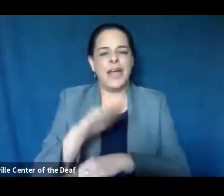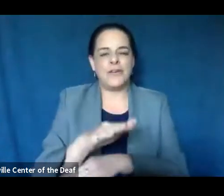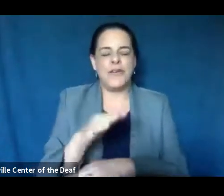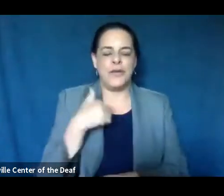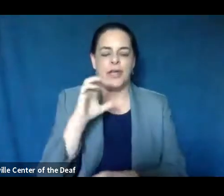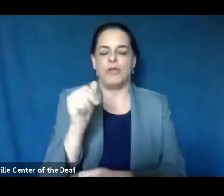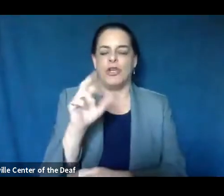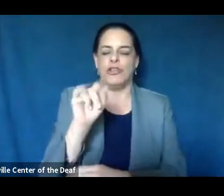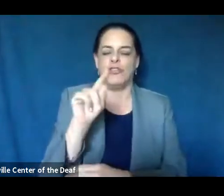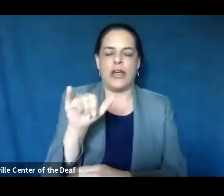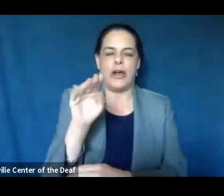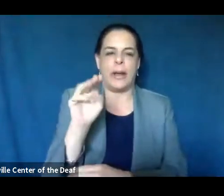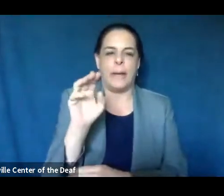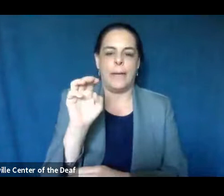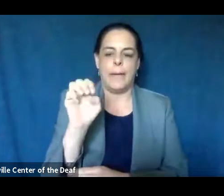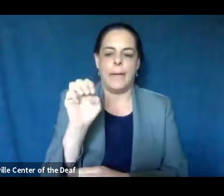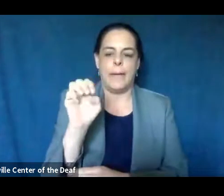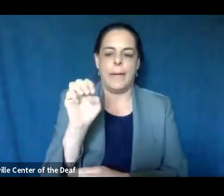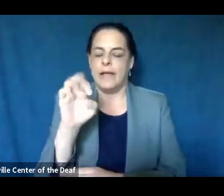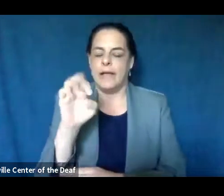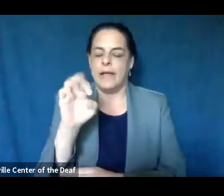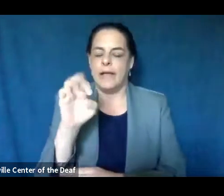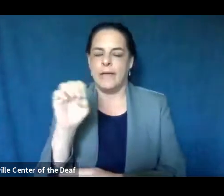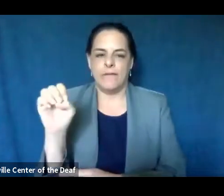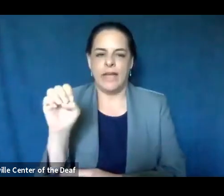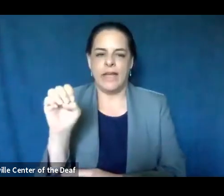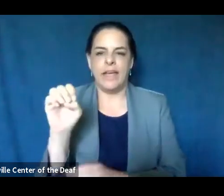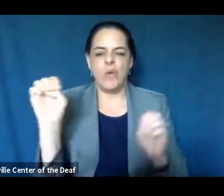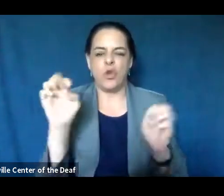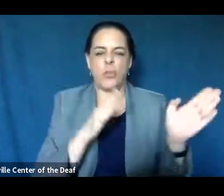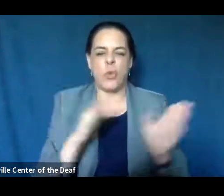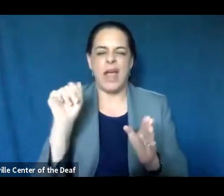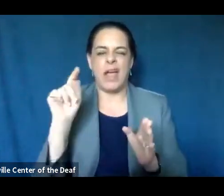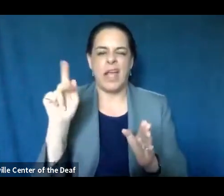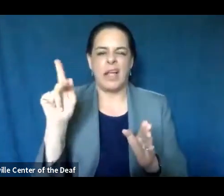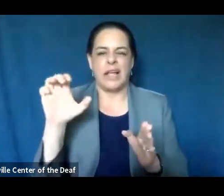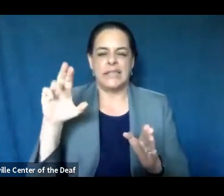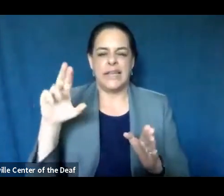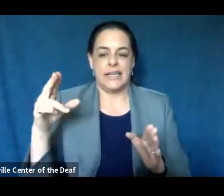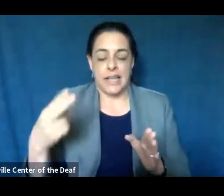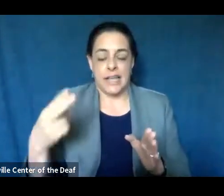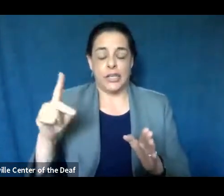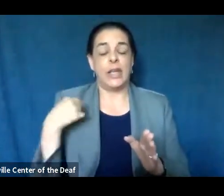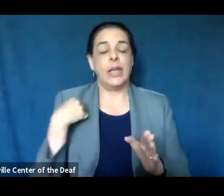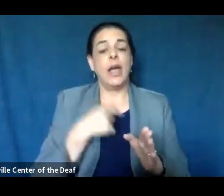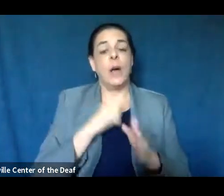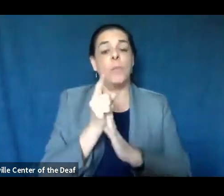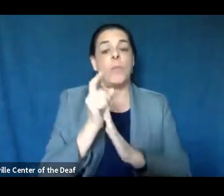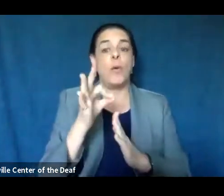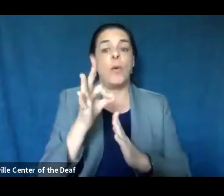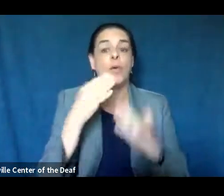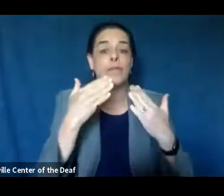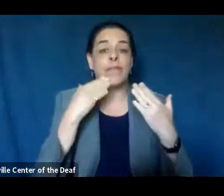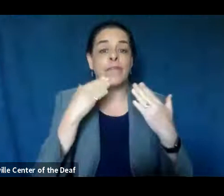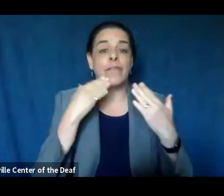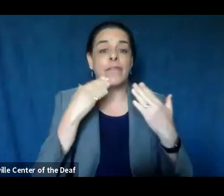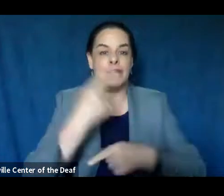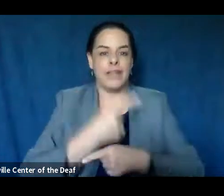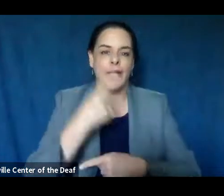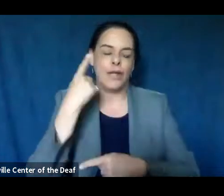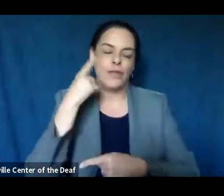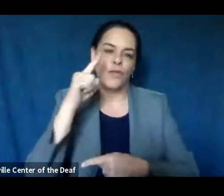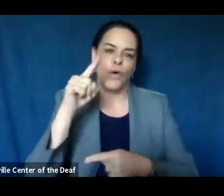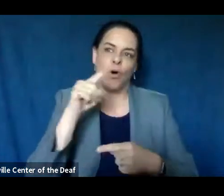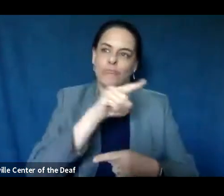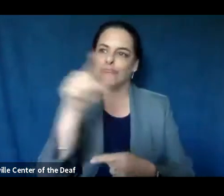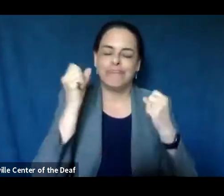Preparedness at Knox County Health Department. Our moment of gratitude today is dedicated to the many folks in our community who